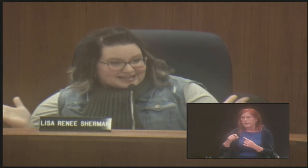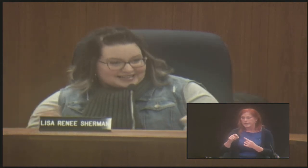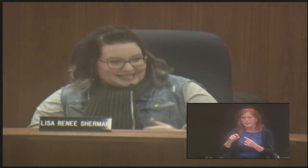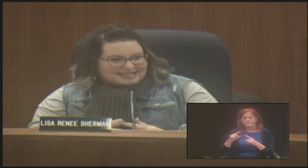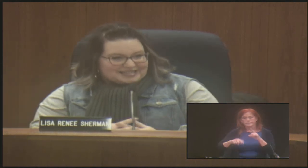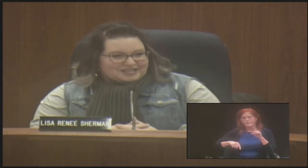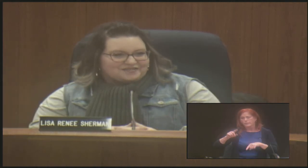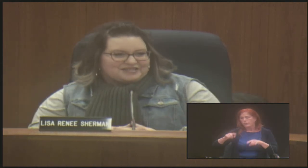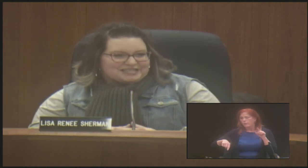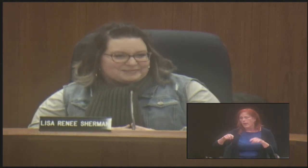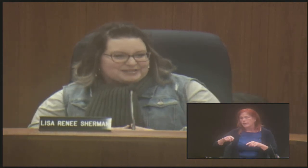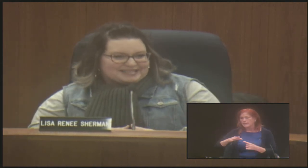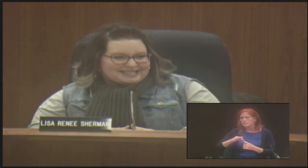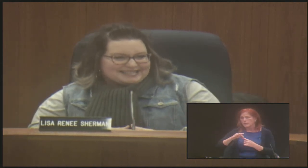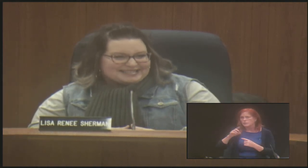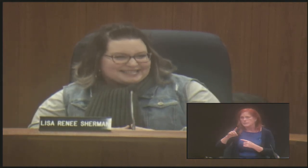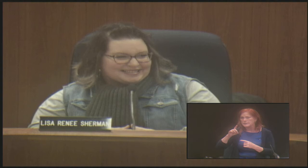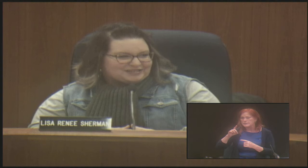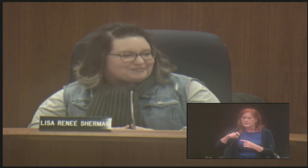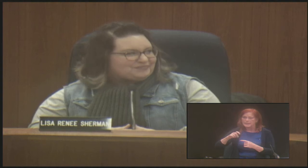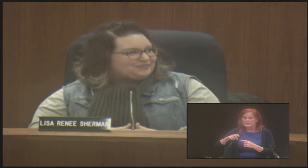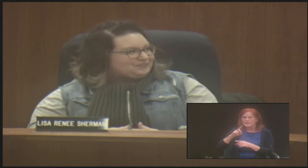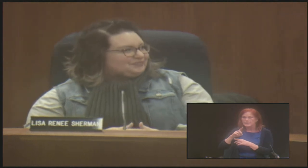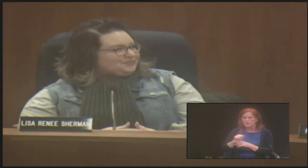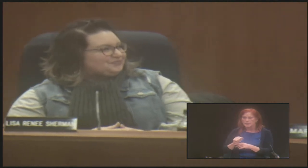wide variety of disabilities.